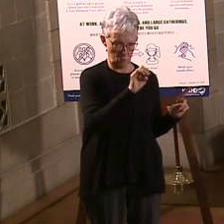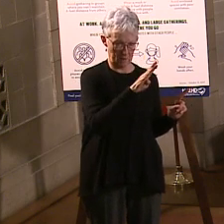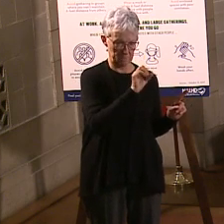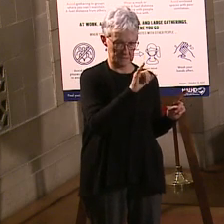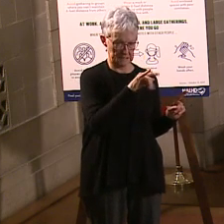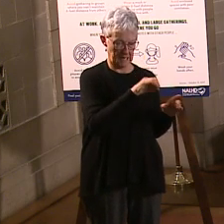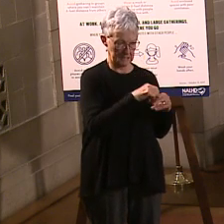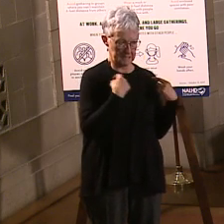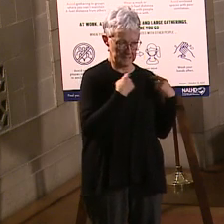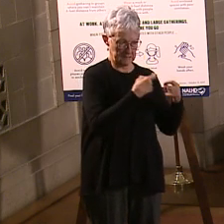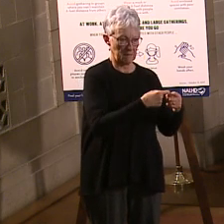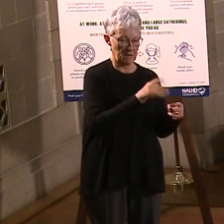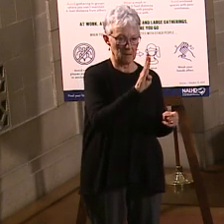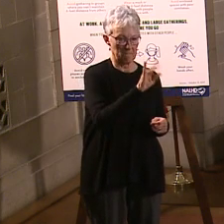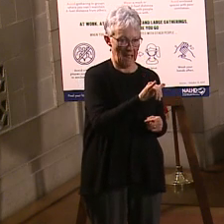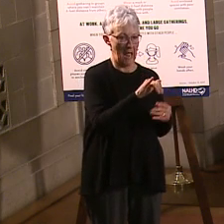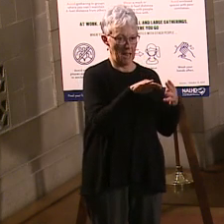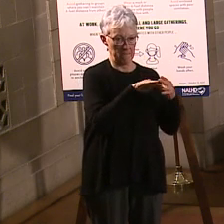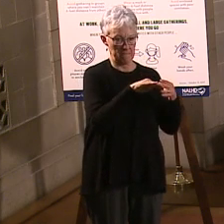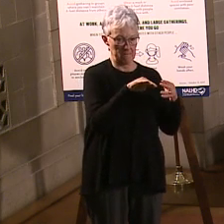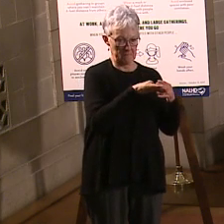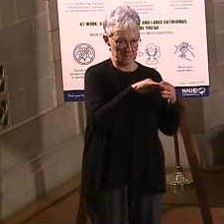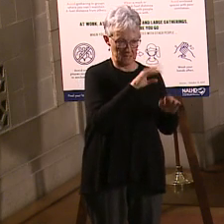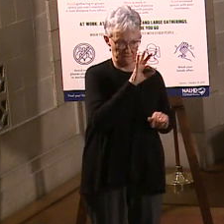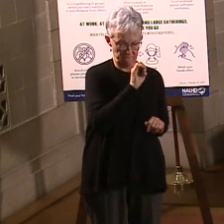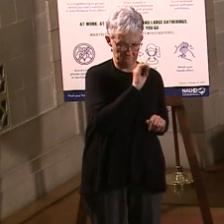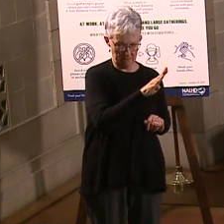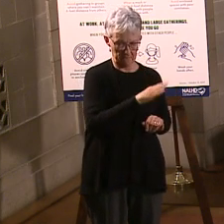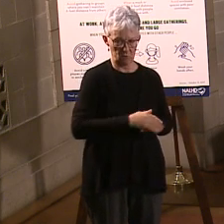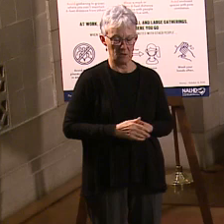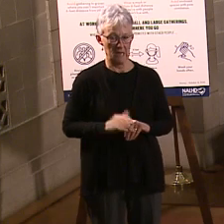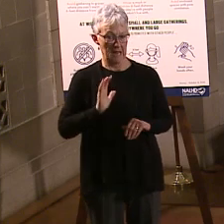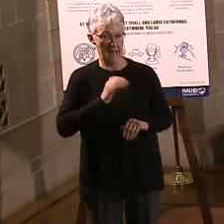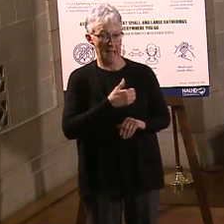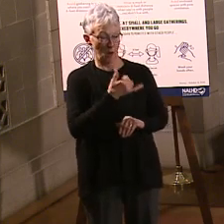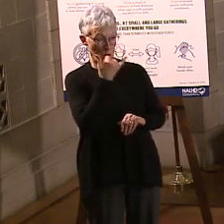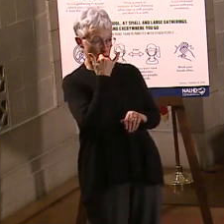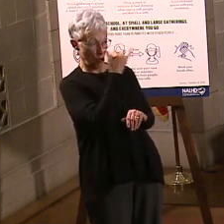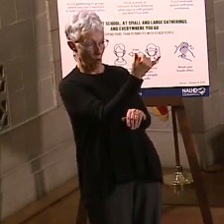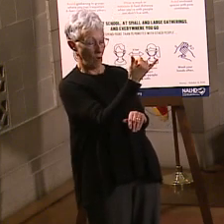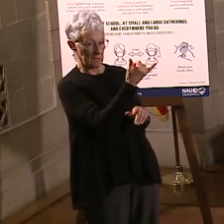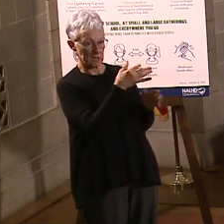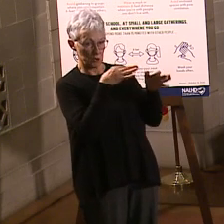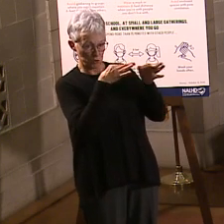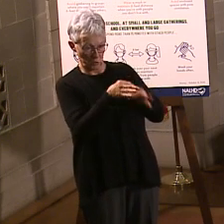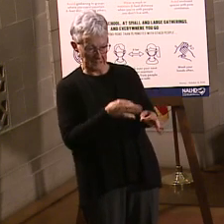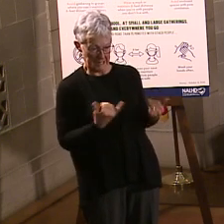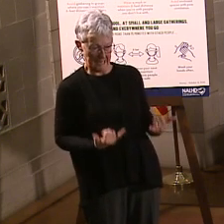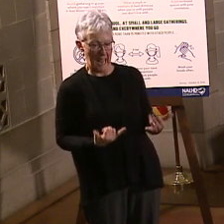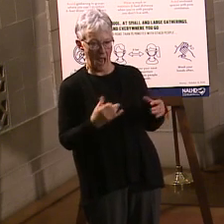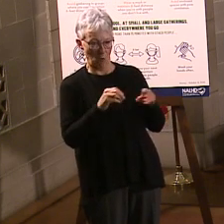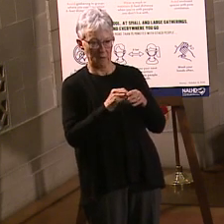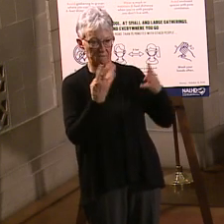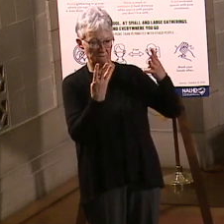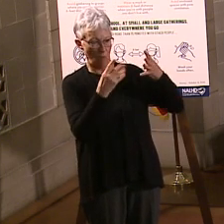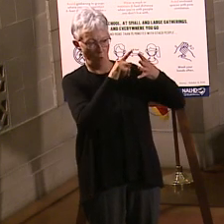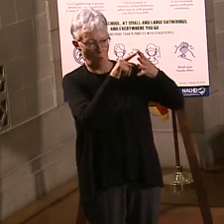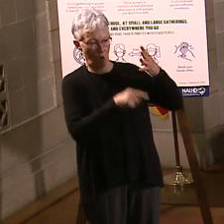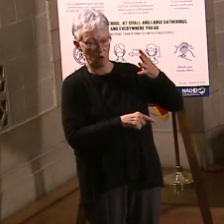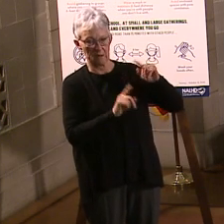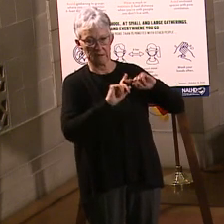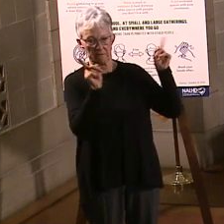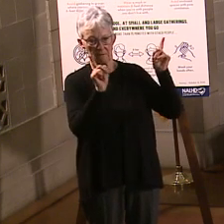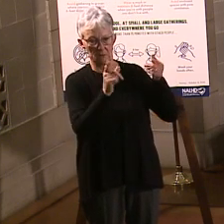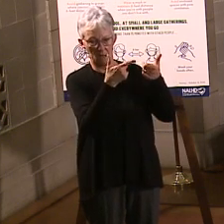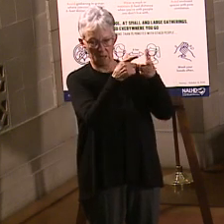do have the call-in number instructions in four languages right now. So you can see that. So that you can get help with the vaccine